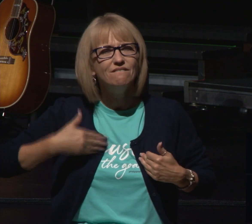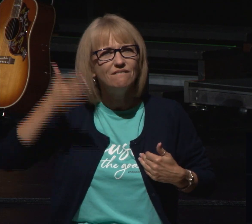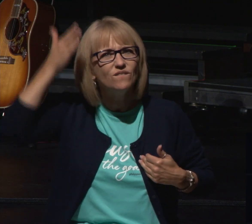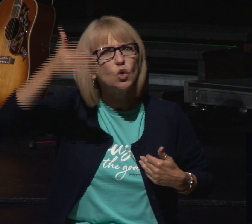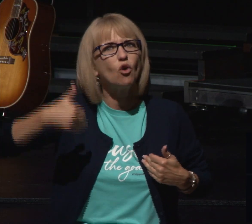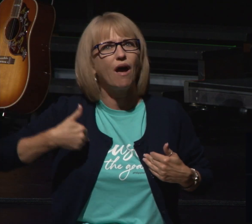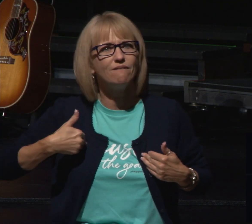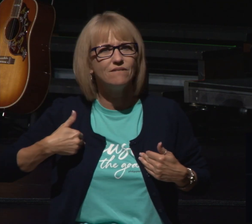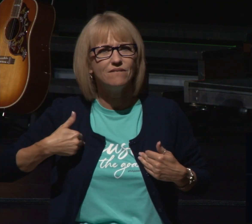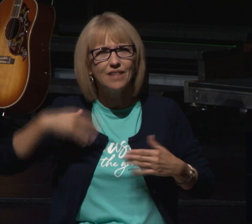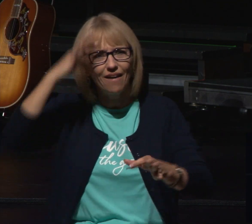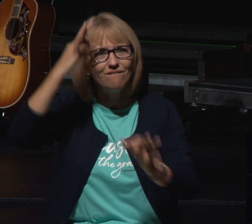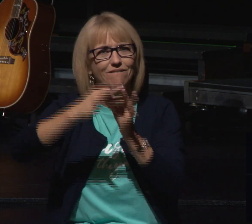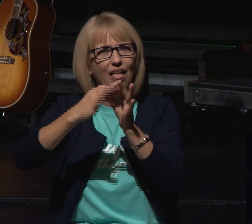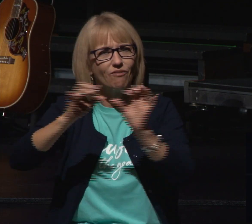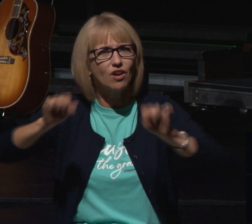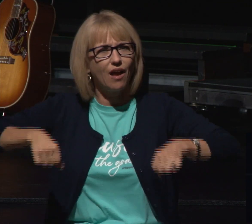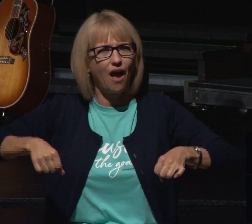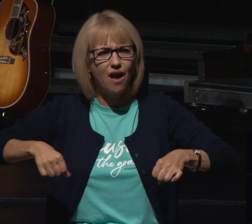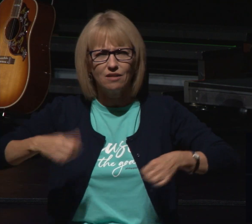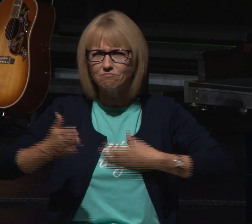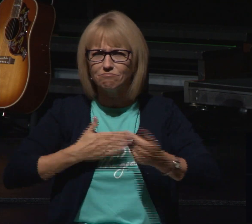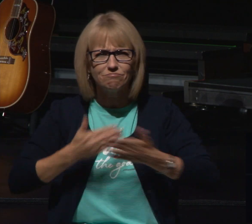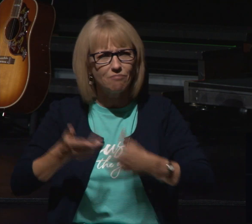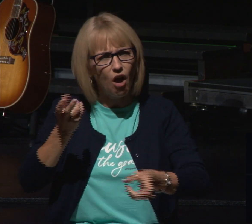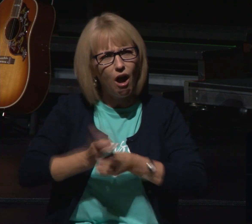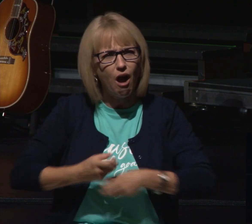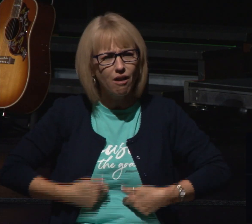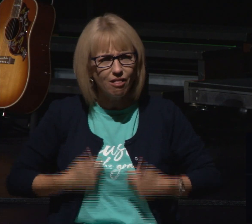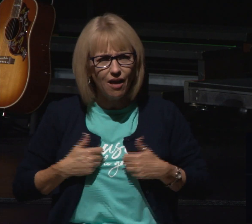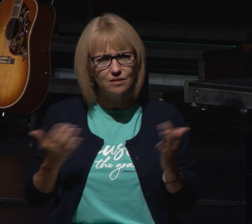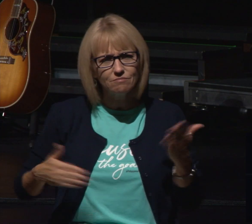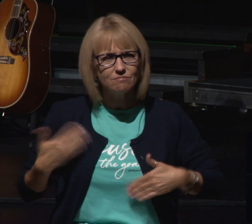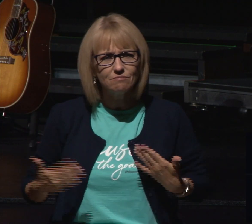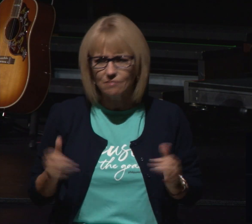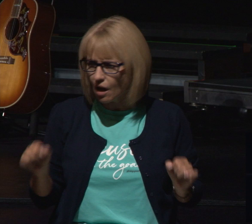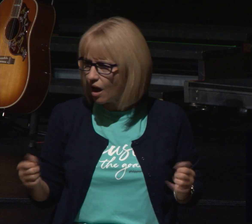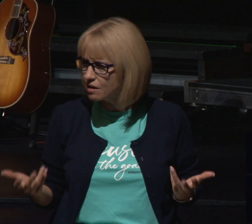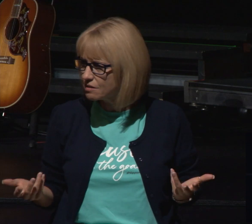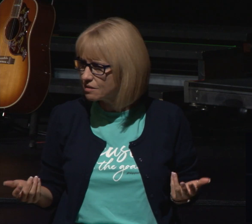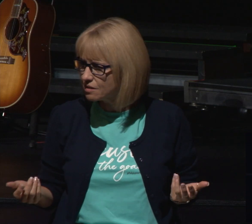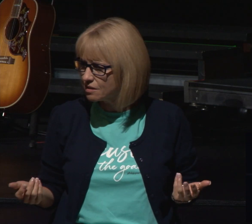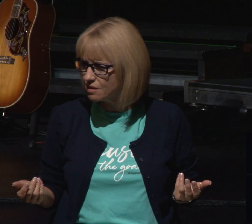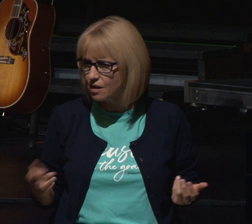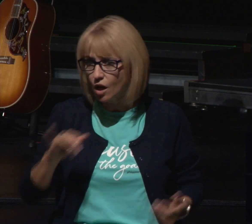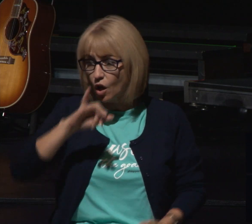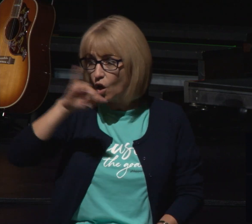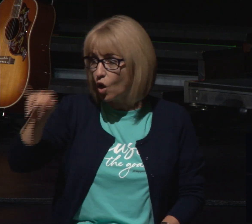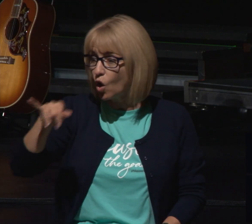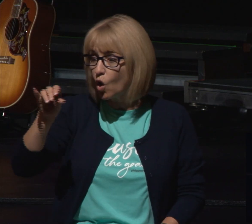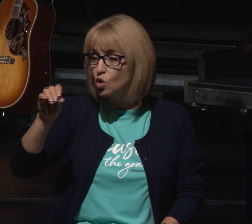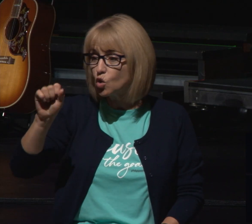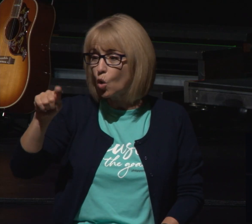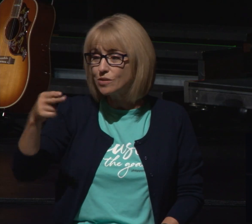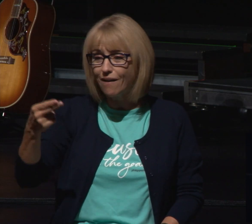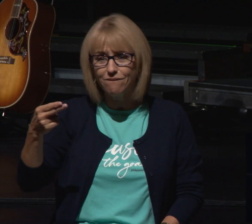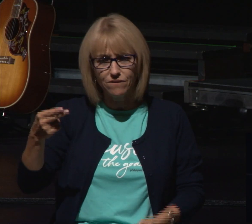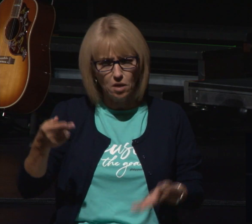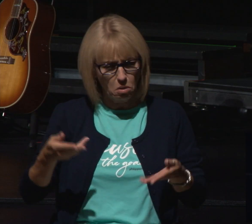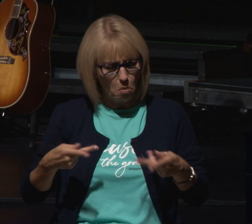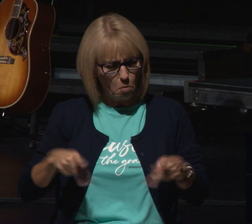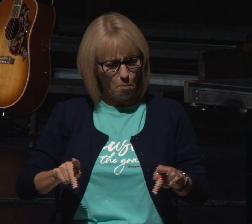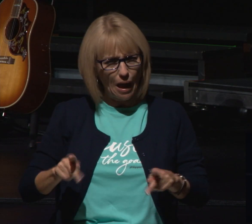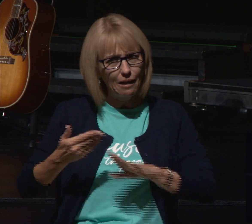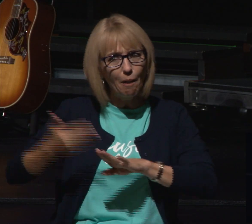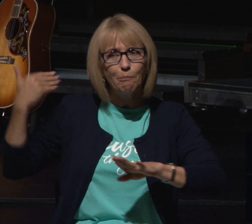that you can be faithful through all these difficult times and move into that place Joseph didn't let the past make him a